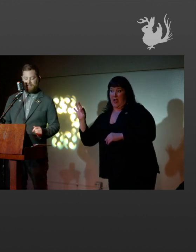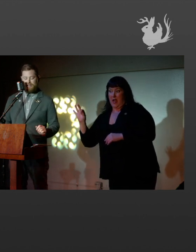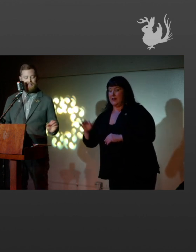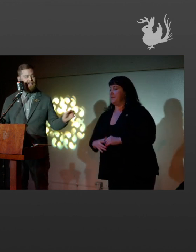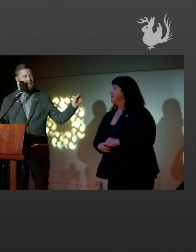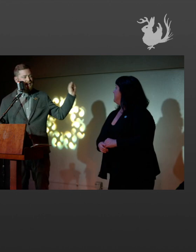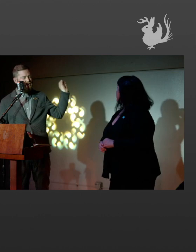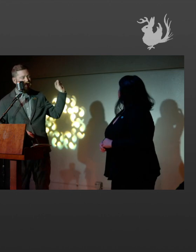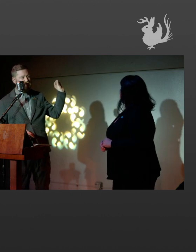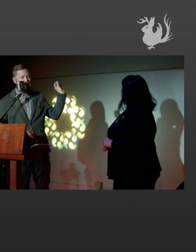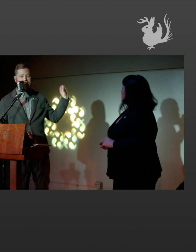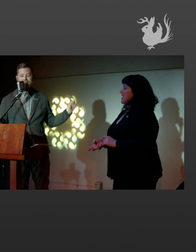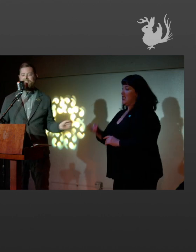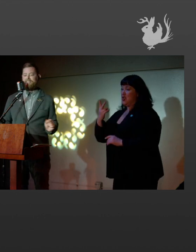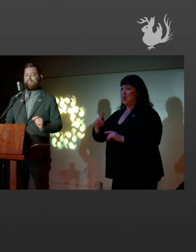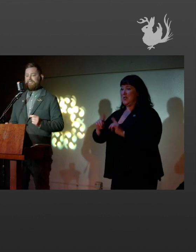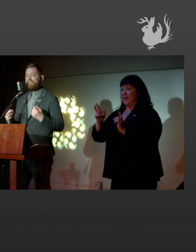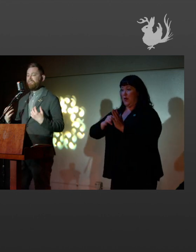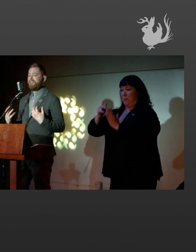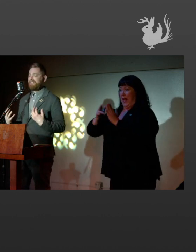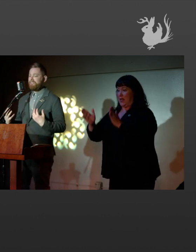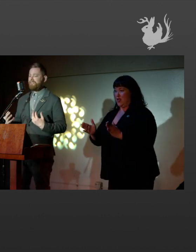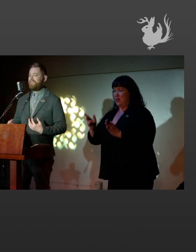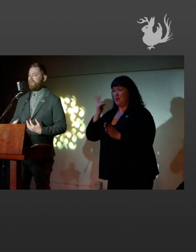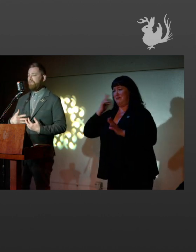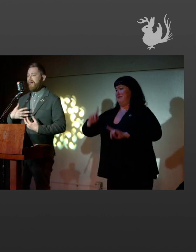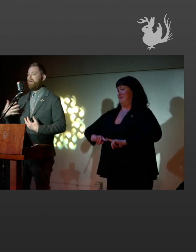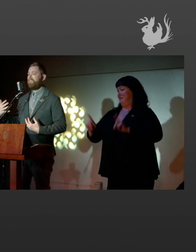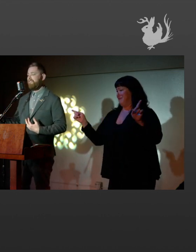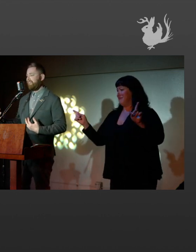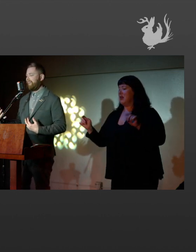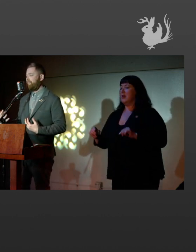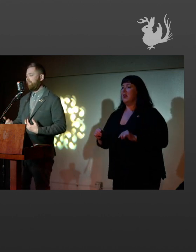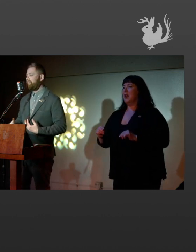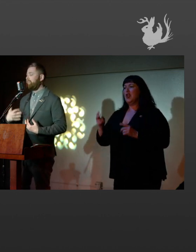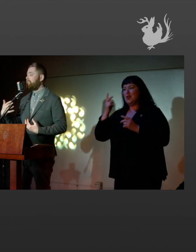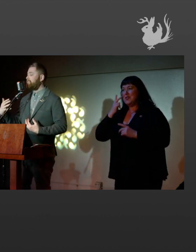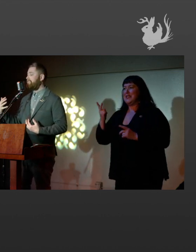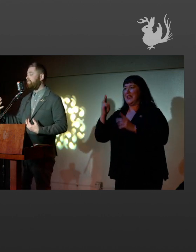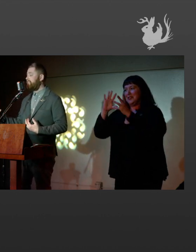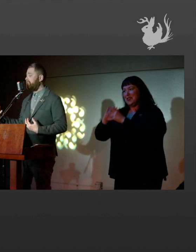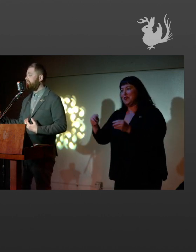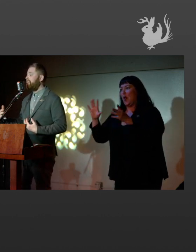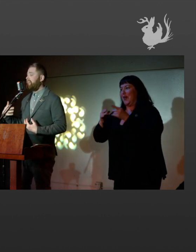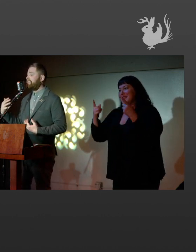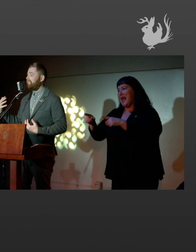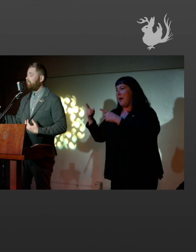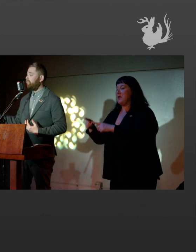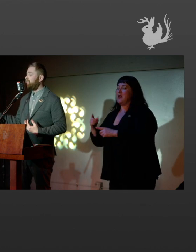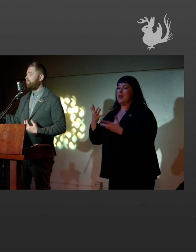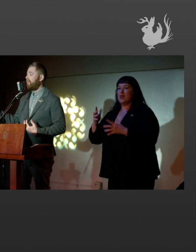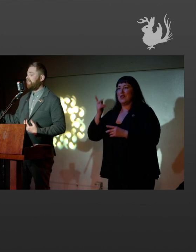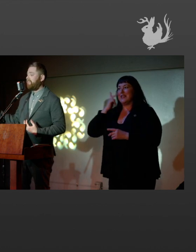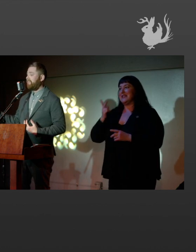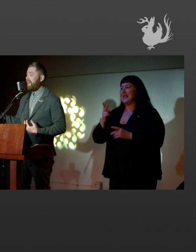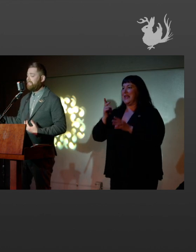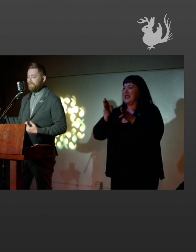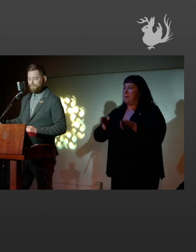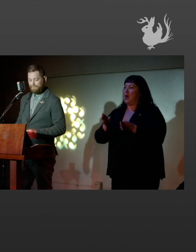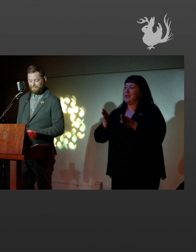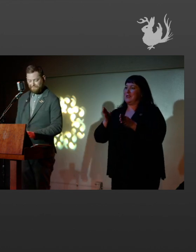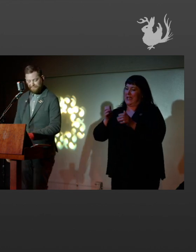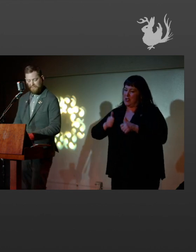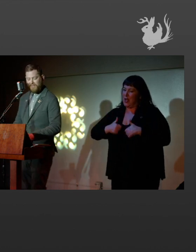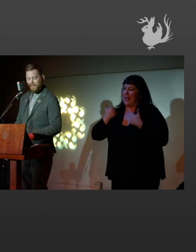you see a very distinct difference. You see a biography that's happened. You see a person that's lived and has a different perspective on